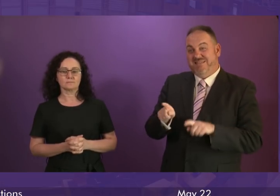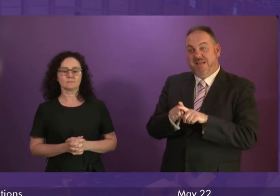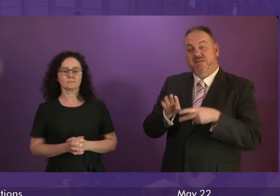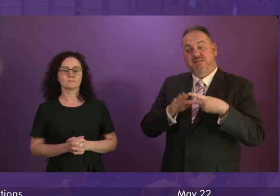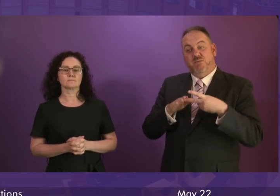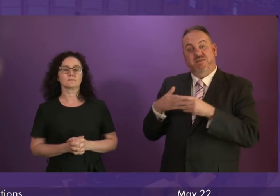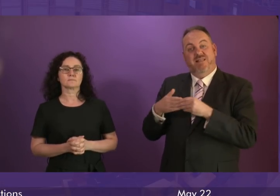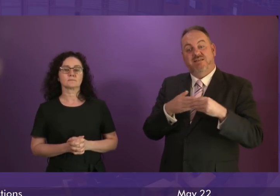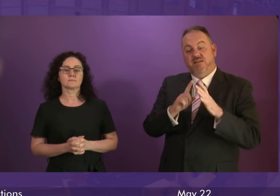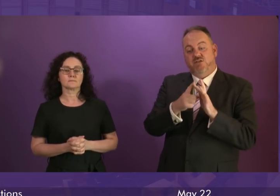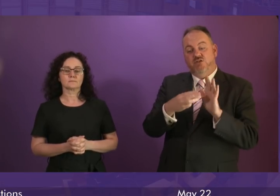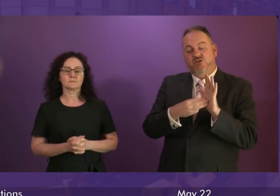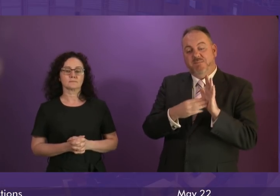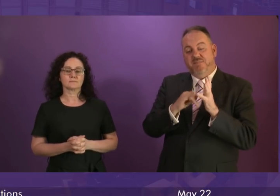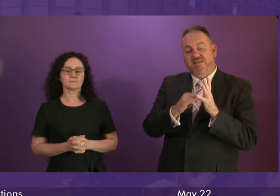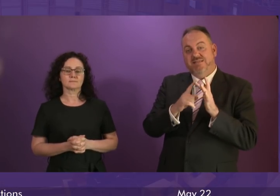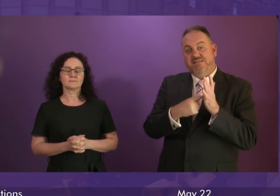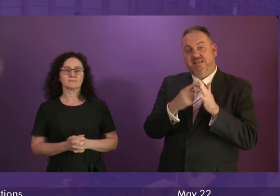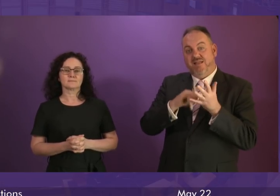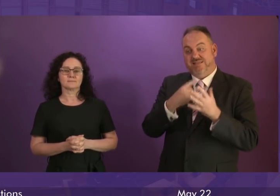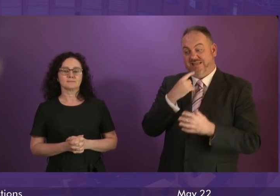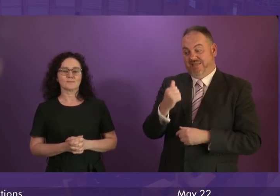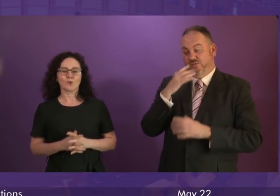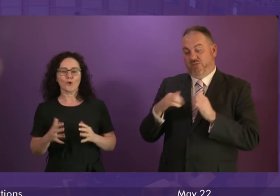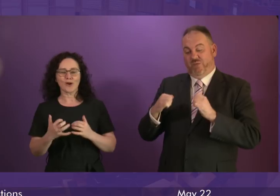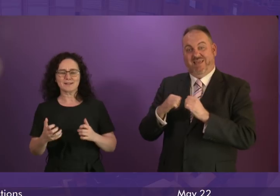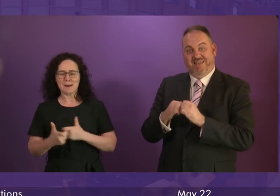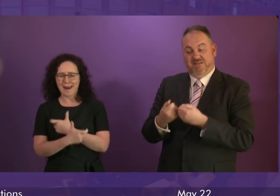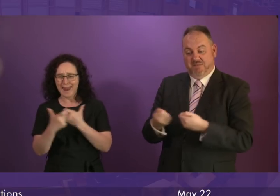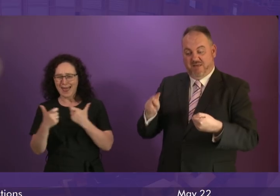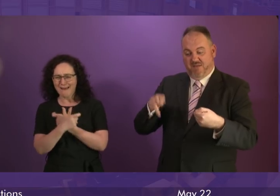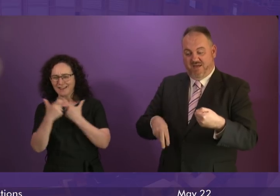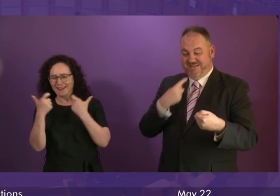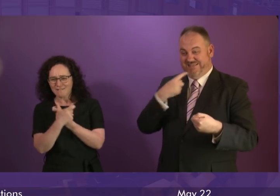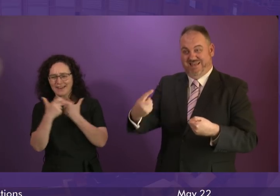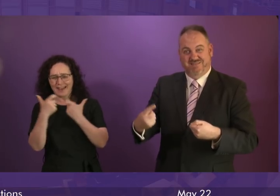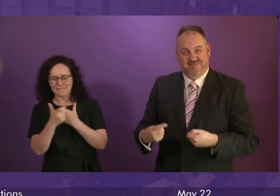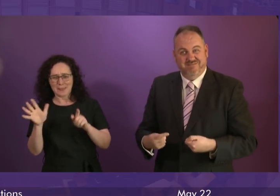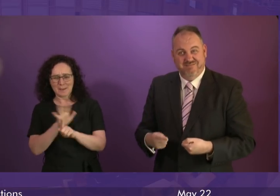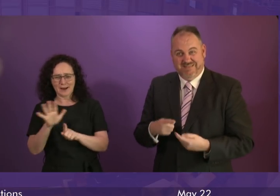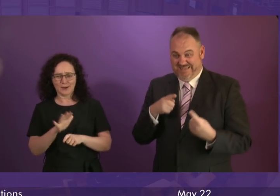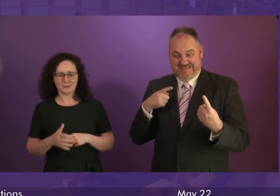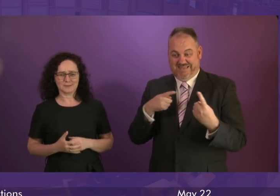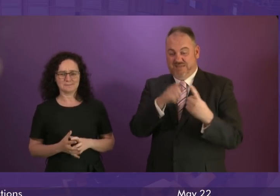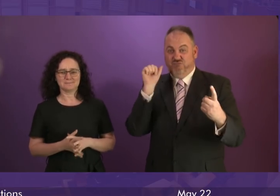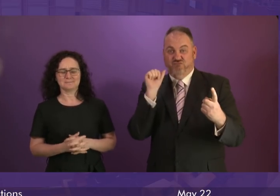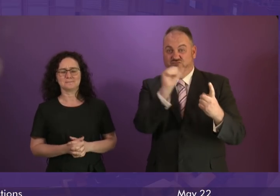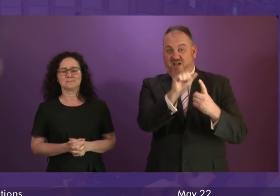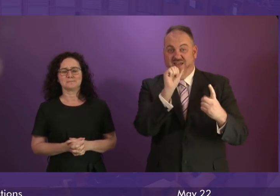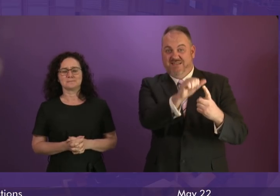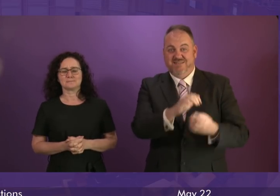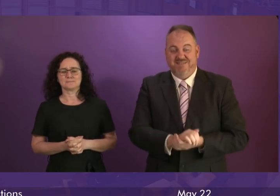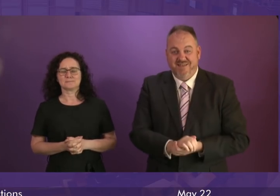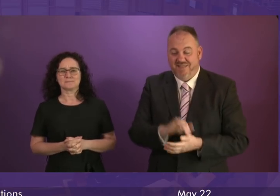Deputy Leader Jim Sillars writing at the weekend. And isn't he right? Isn't he right? That the SNP